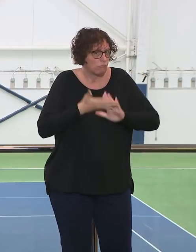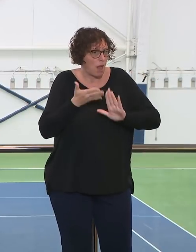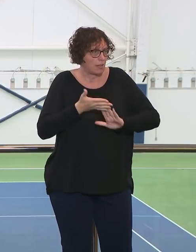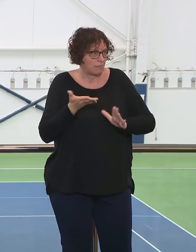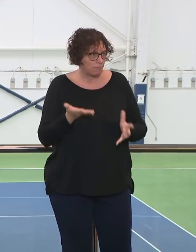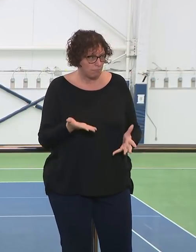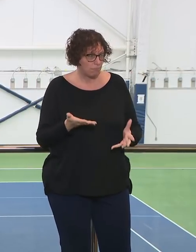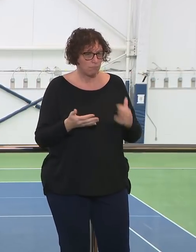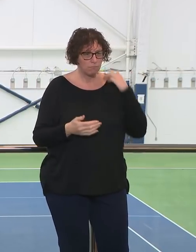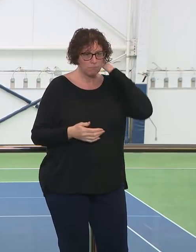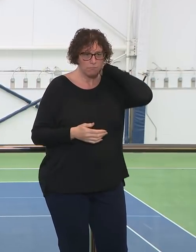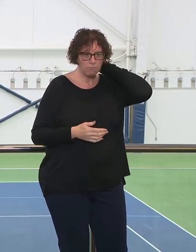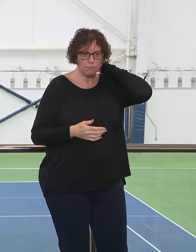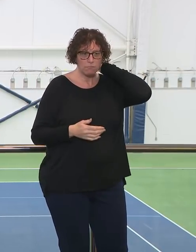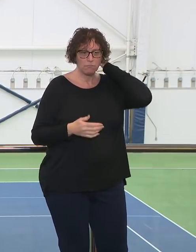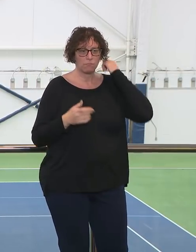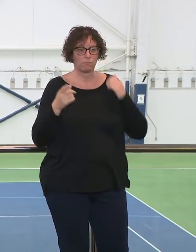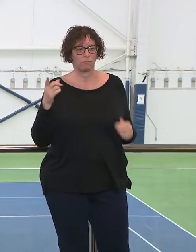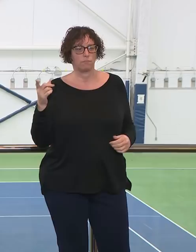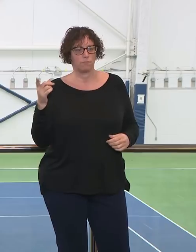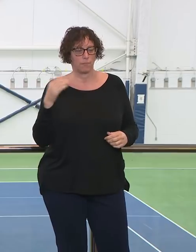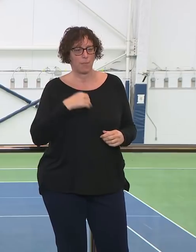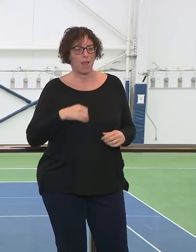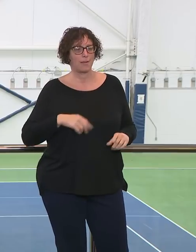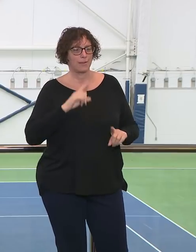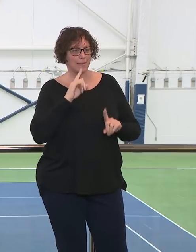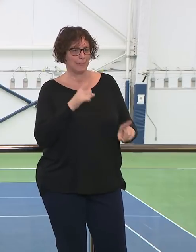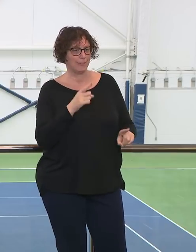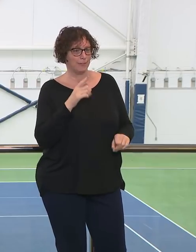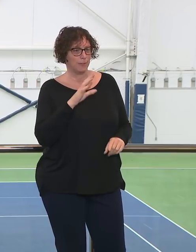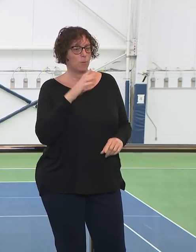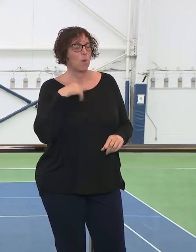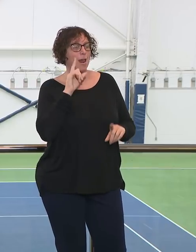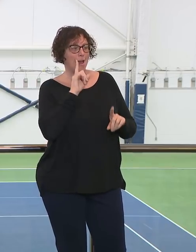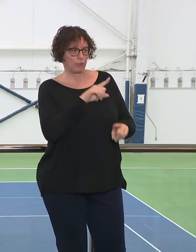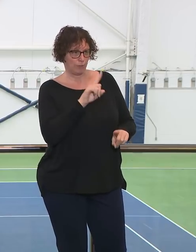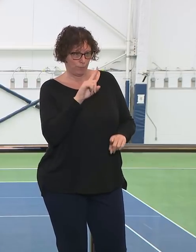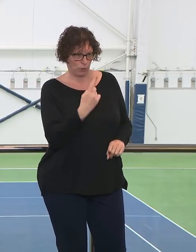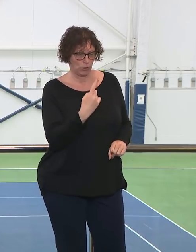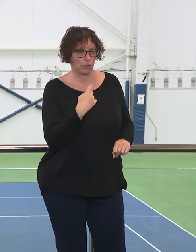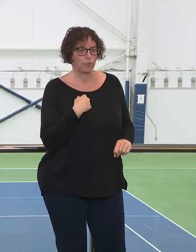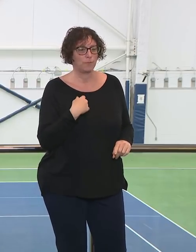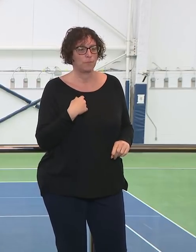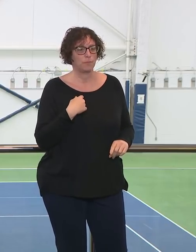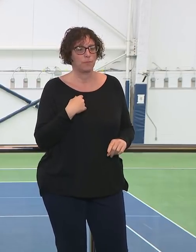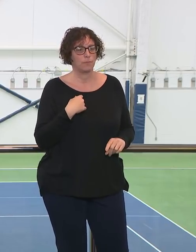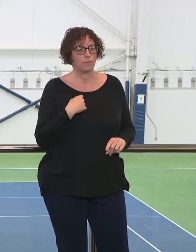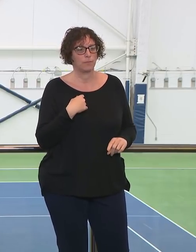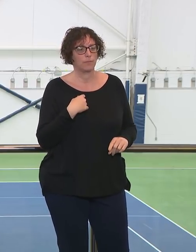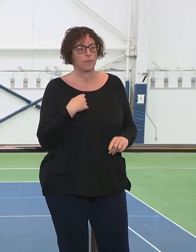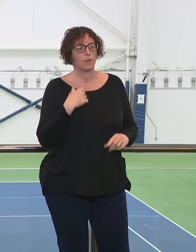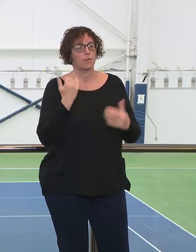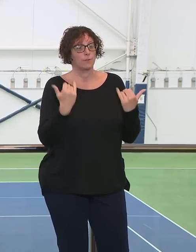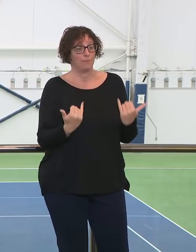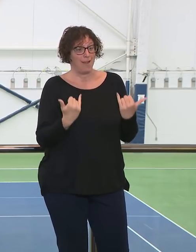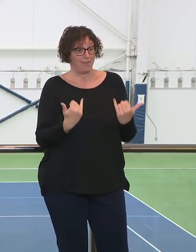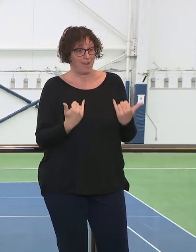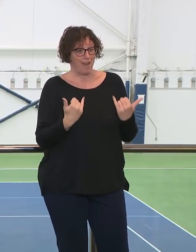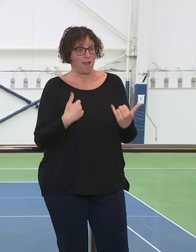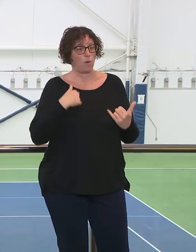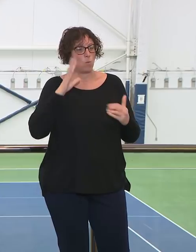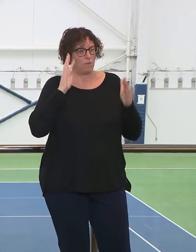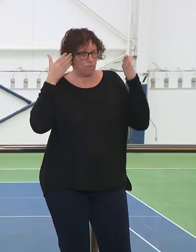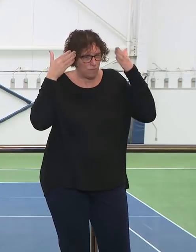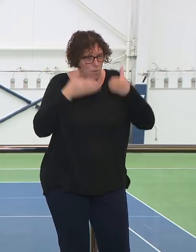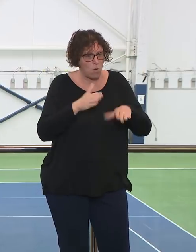only say, I mean, look, I think the time horizon that's of deepest concern to New York City is April, May. I